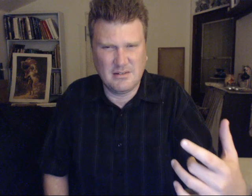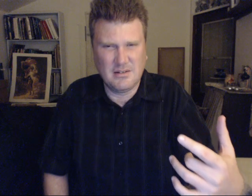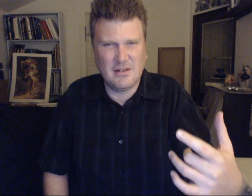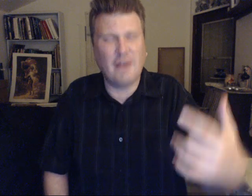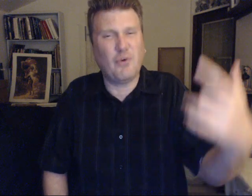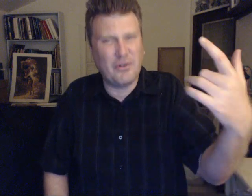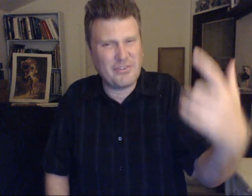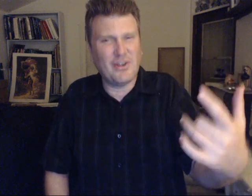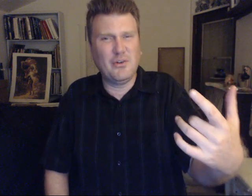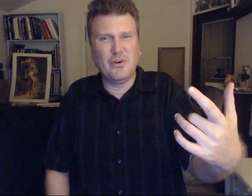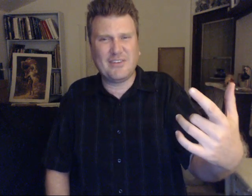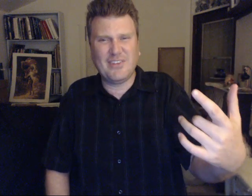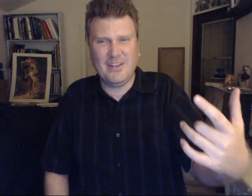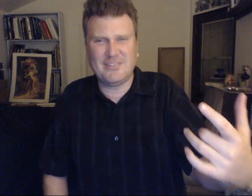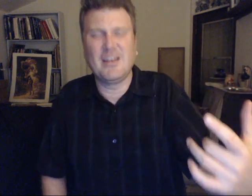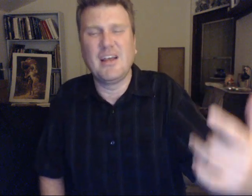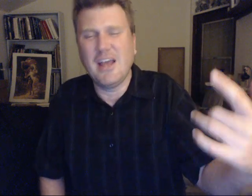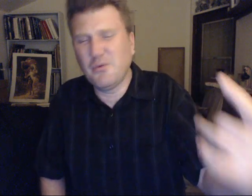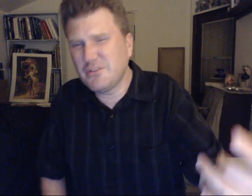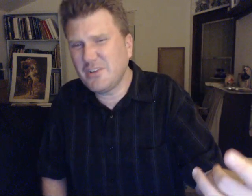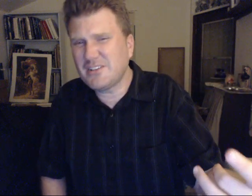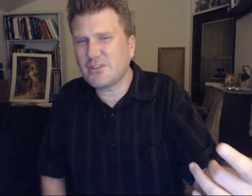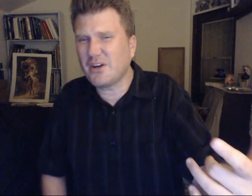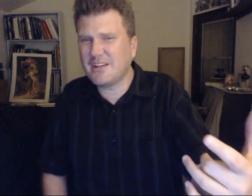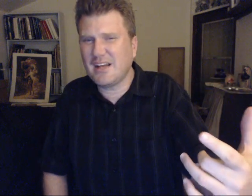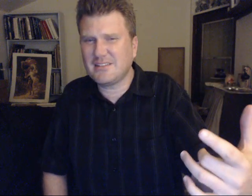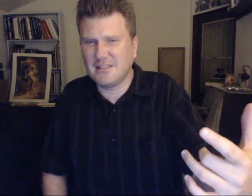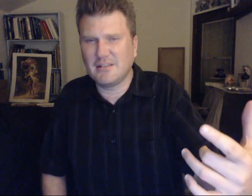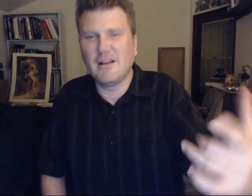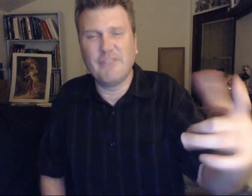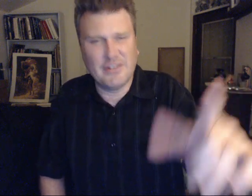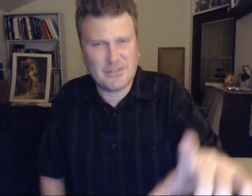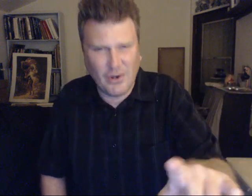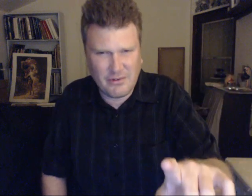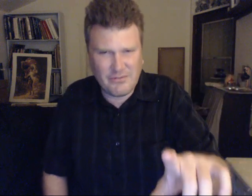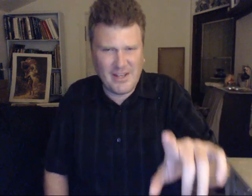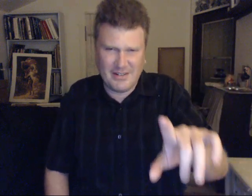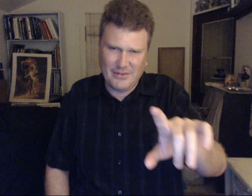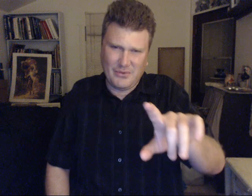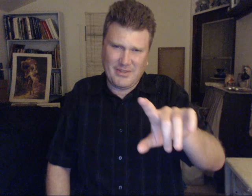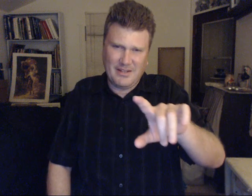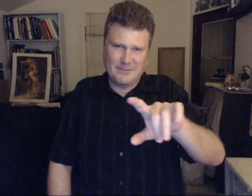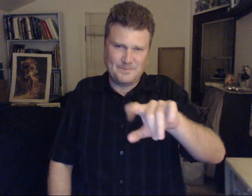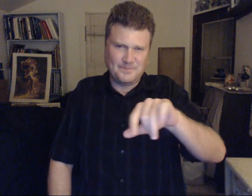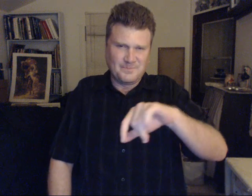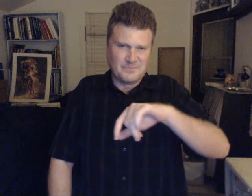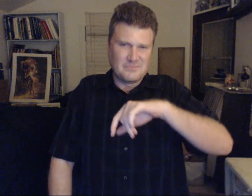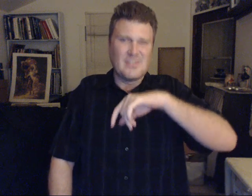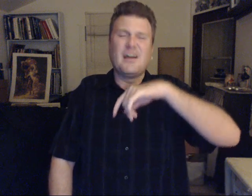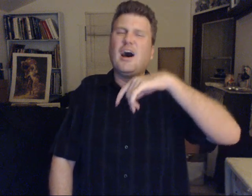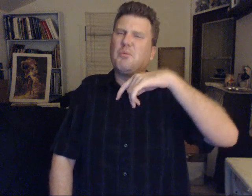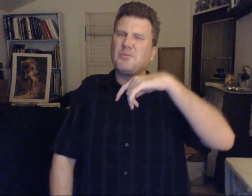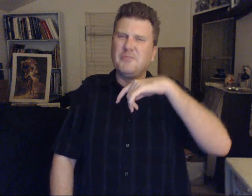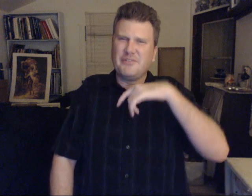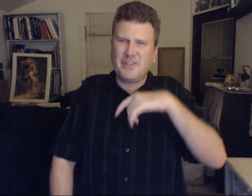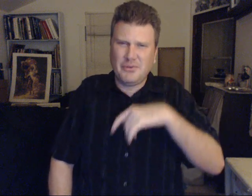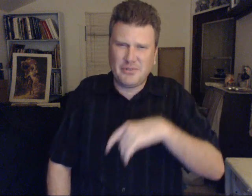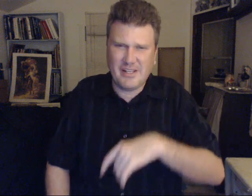Of course they do exist. And when they start connecting. They just call it fake now don't they? How primitive can you get?